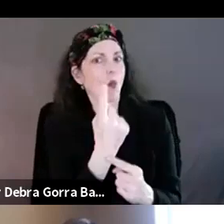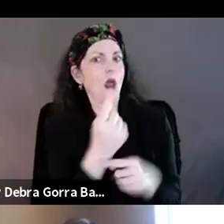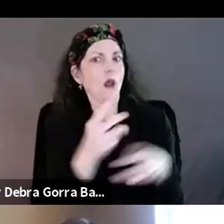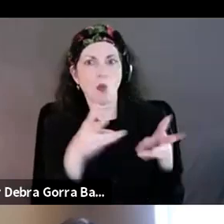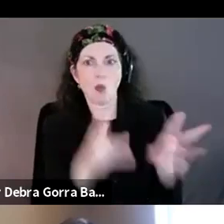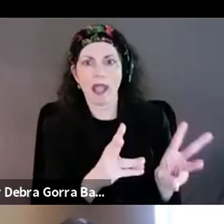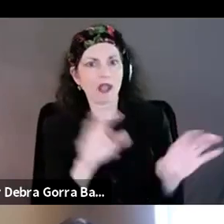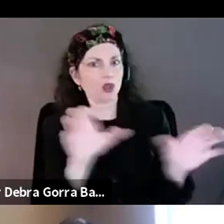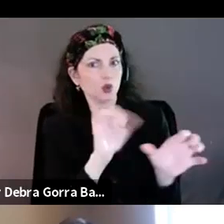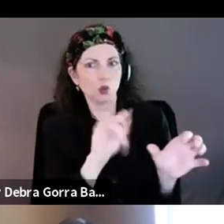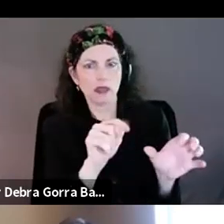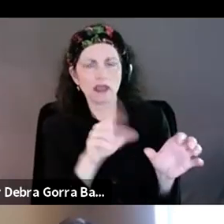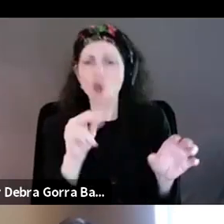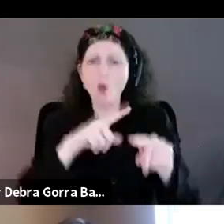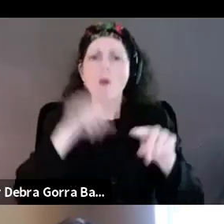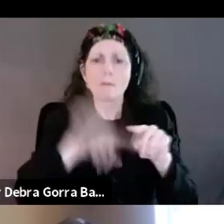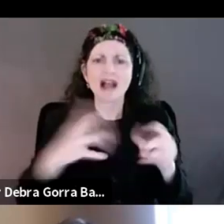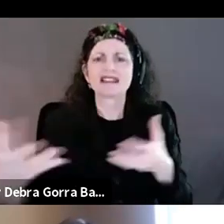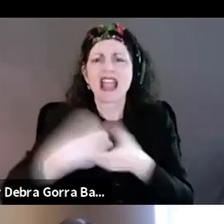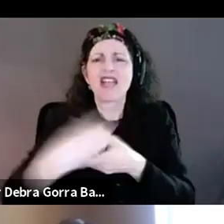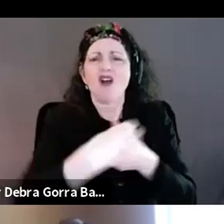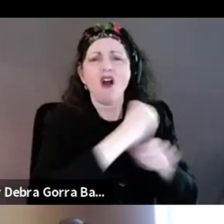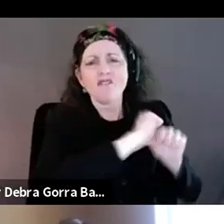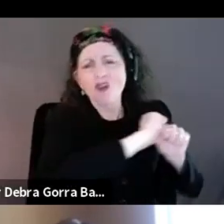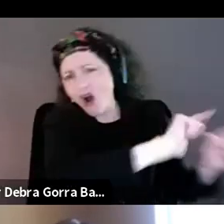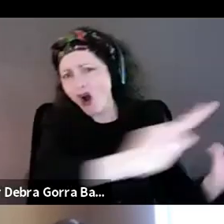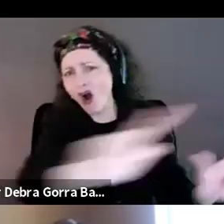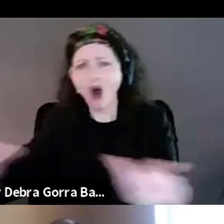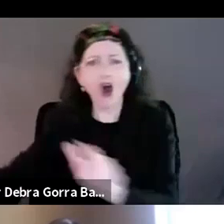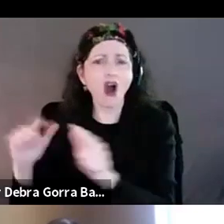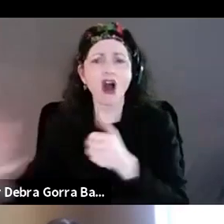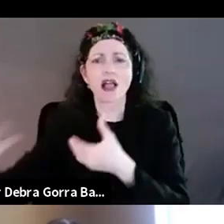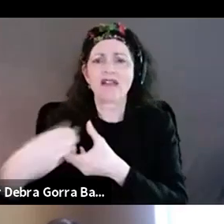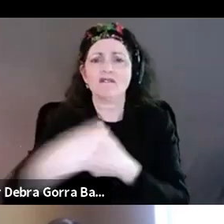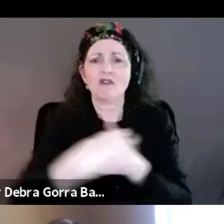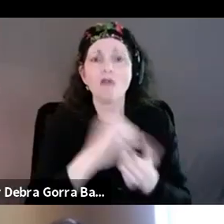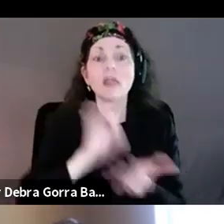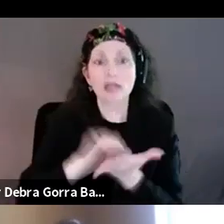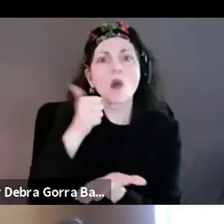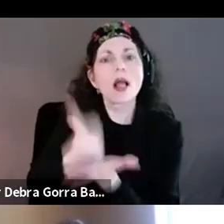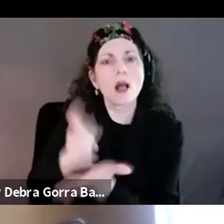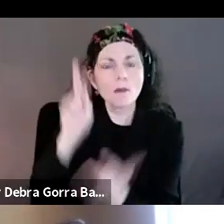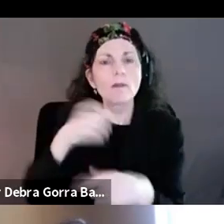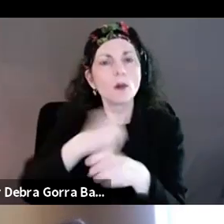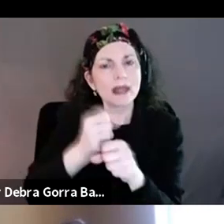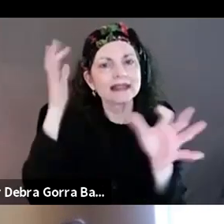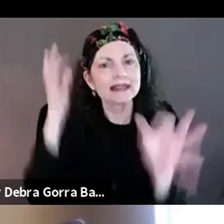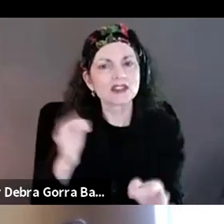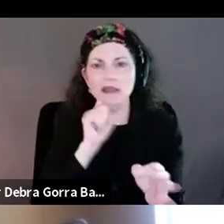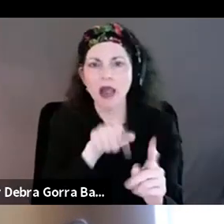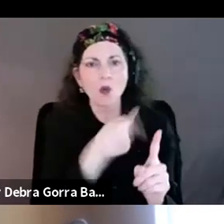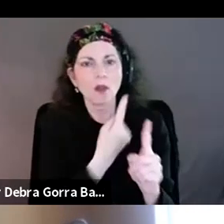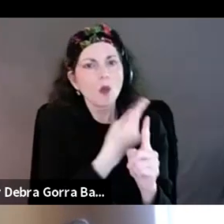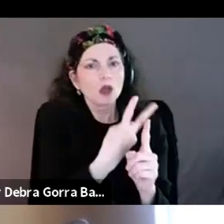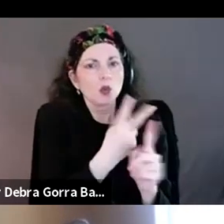that are helping inform your decision making, the better. I just want to insert